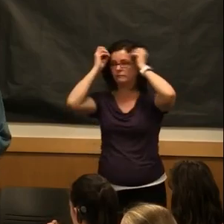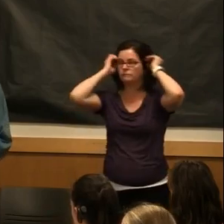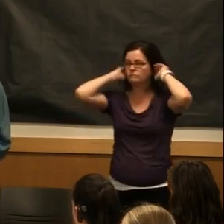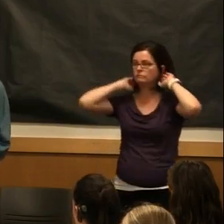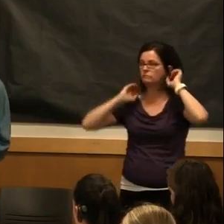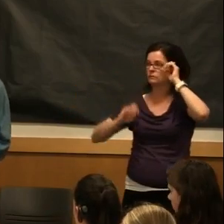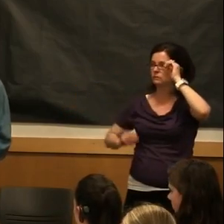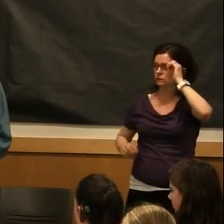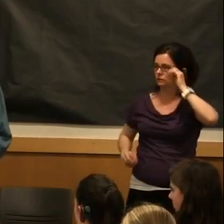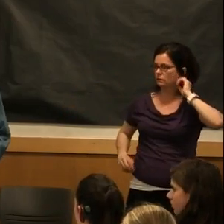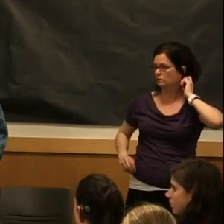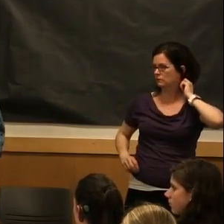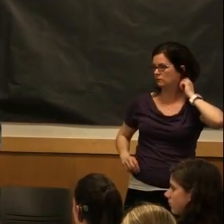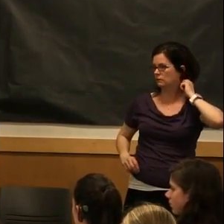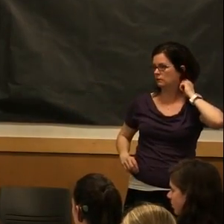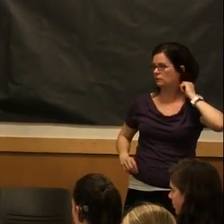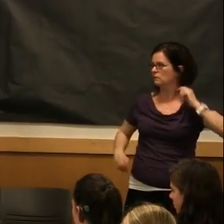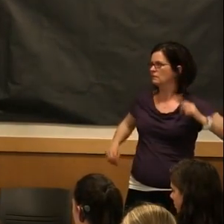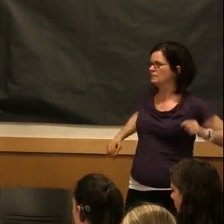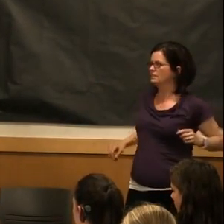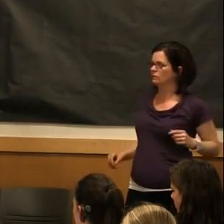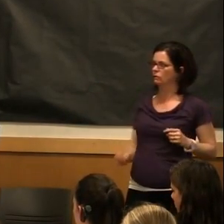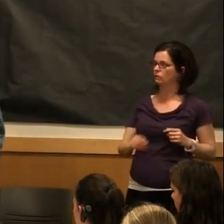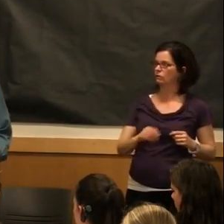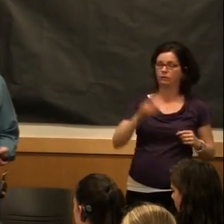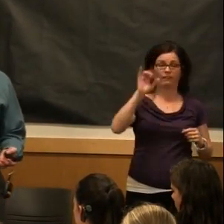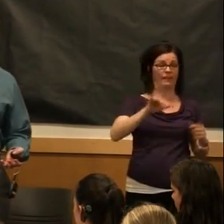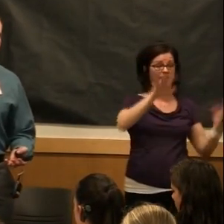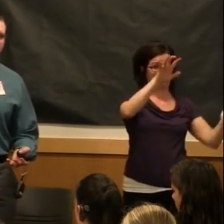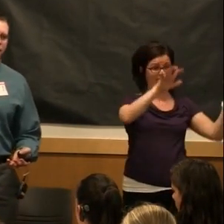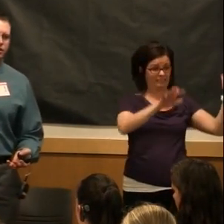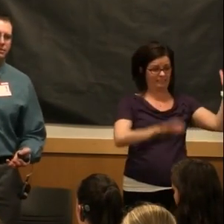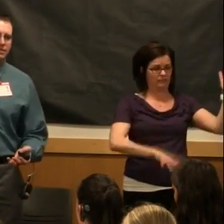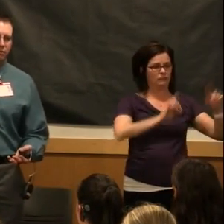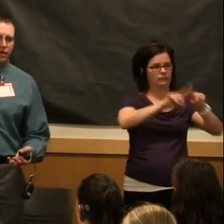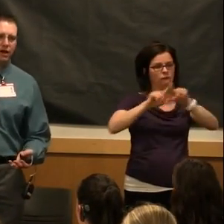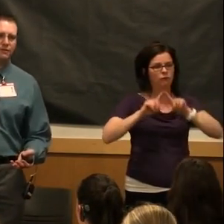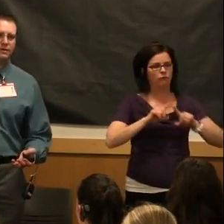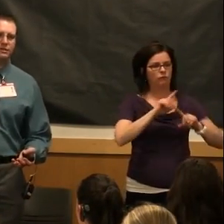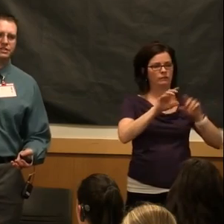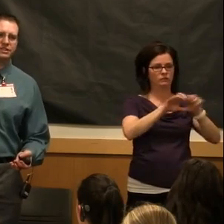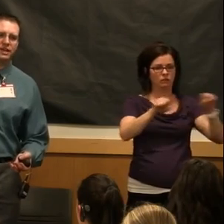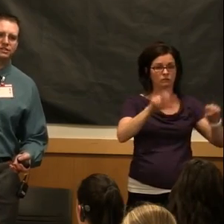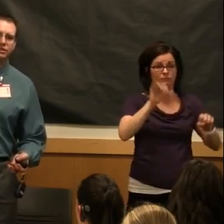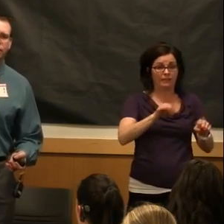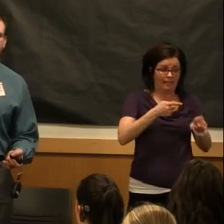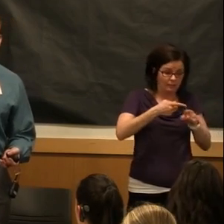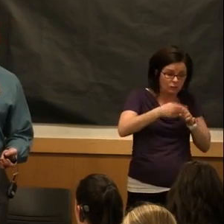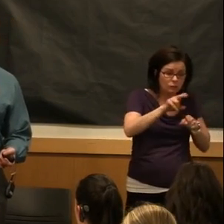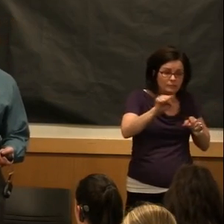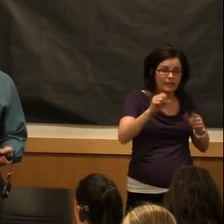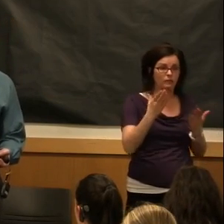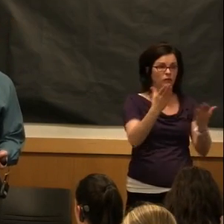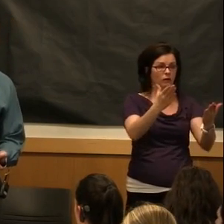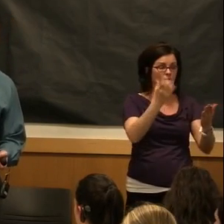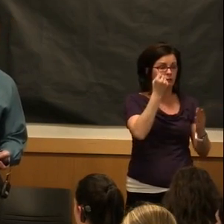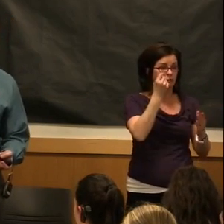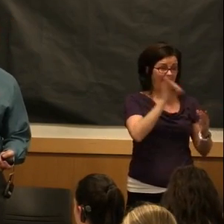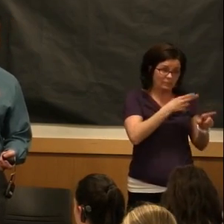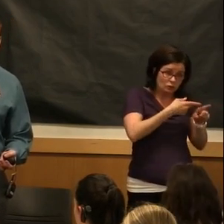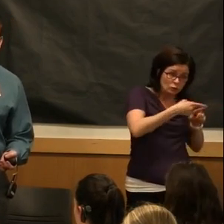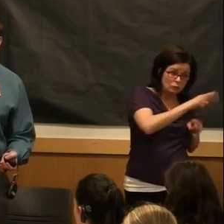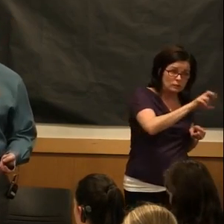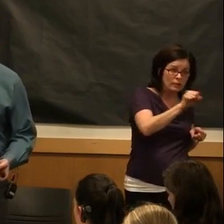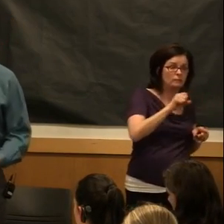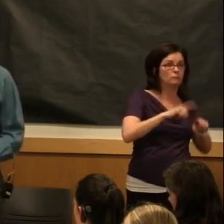Okay, so here's a list of different types of scholarships that we offer at UCCS, so know that there are lots of them out